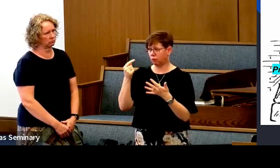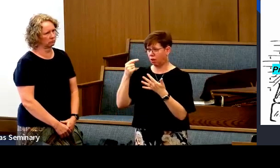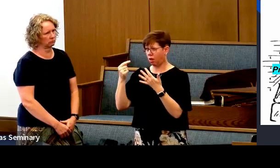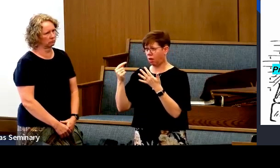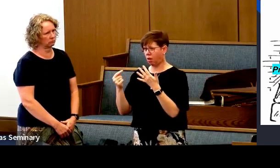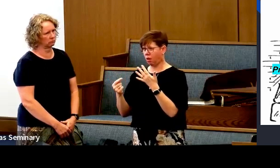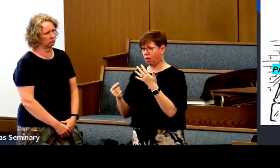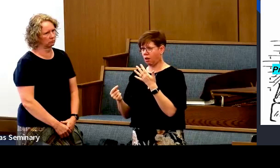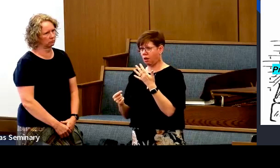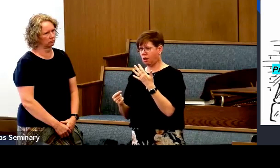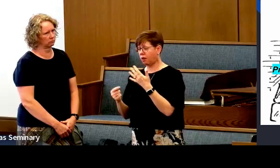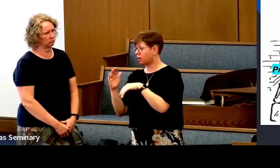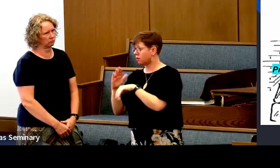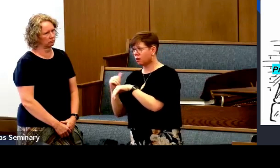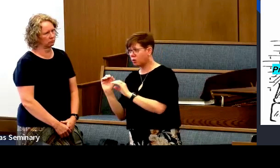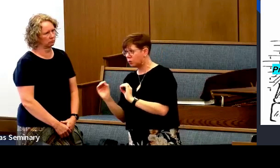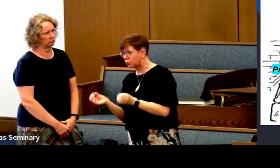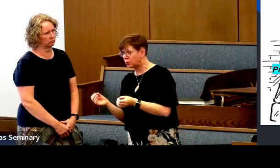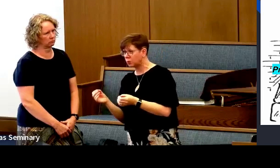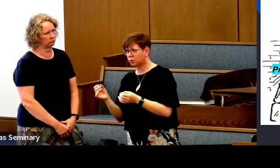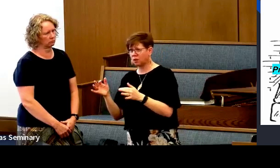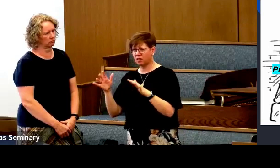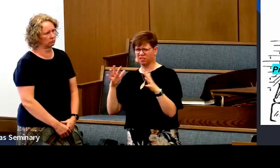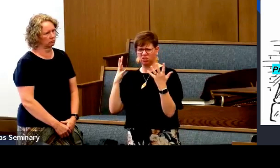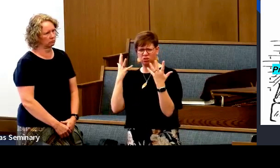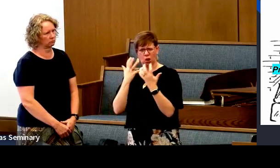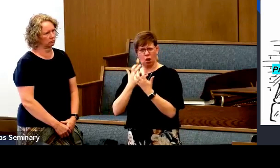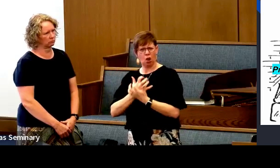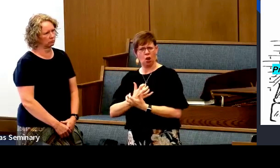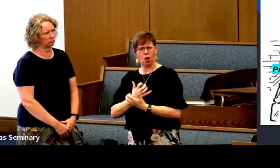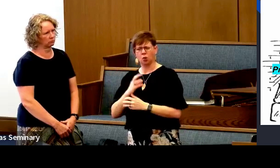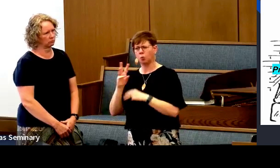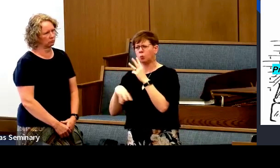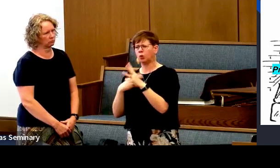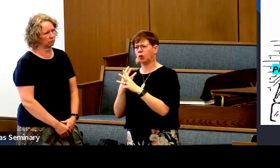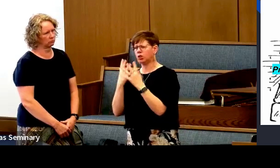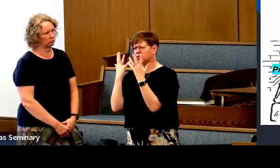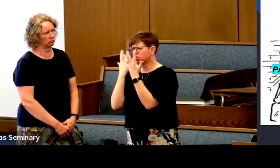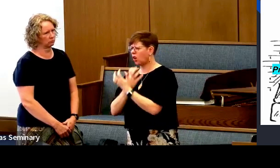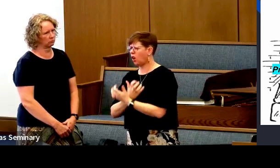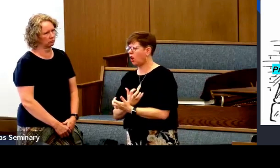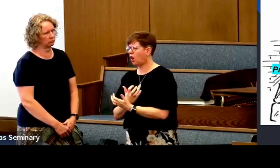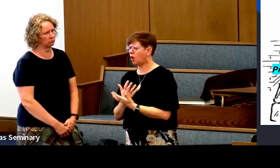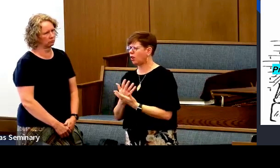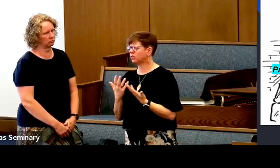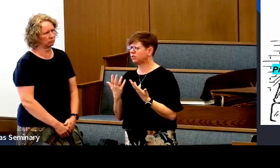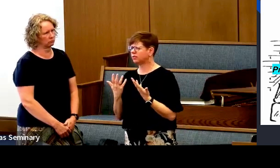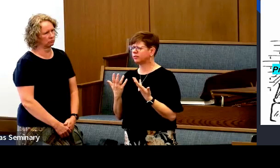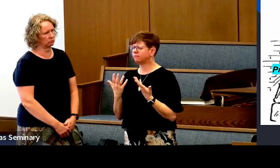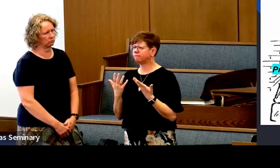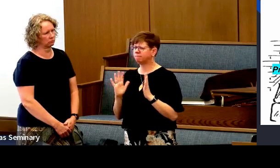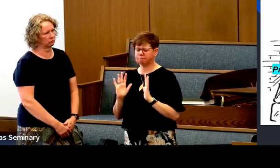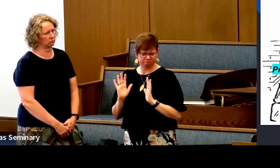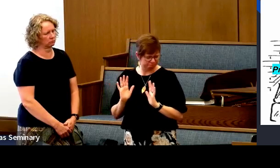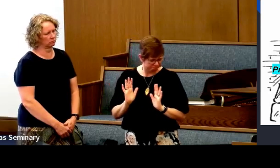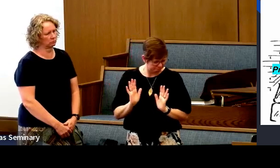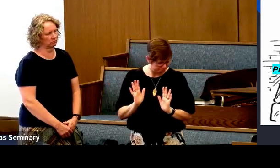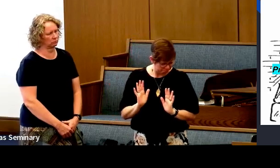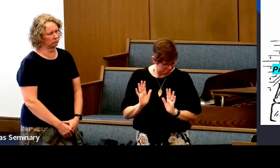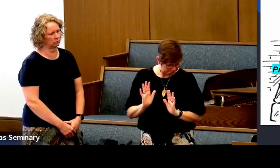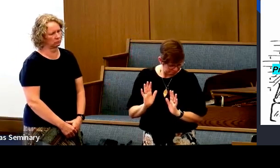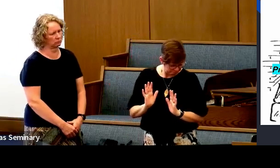comfort, if we take those out of the equation, everything seems, it would be a very dark world indeed.